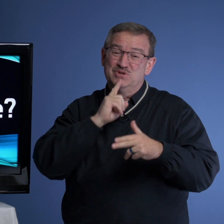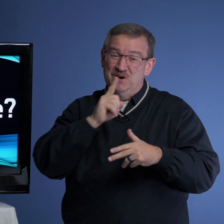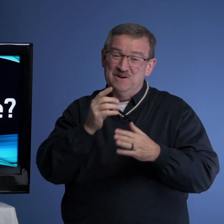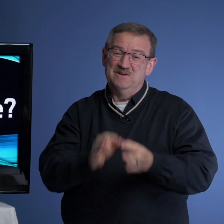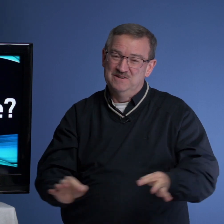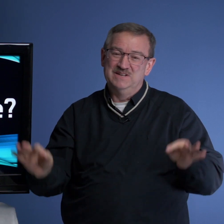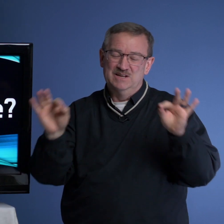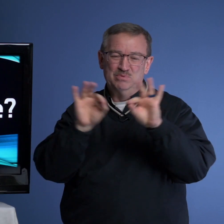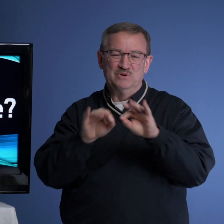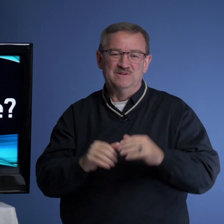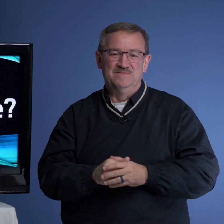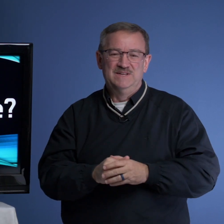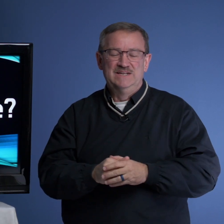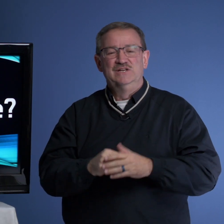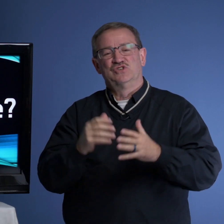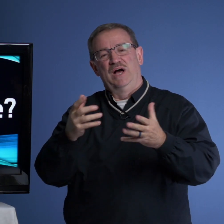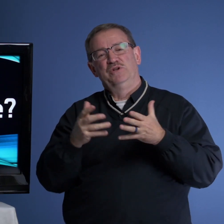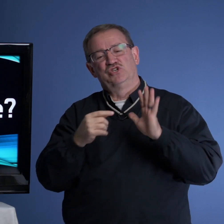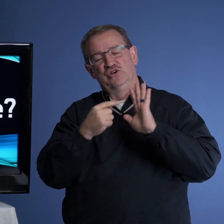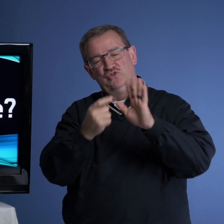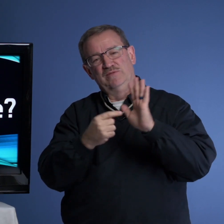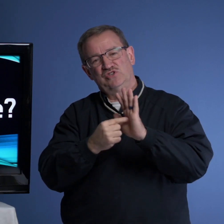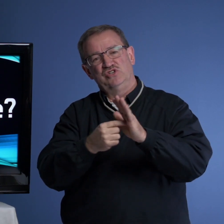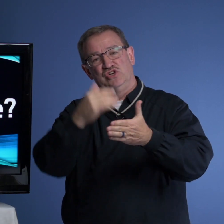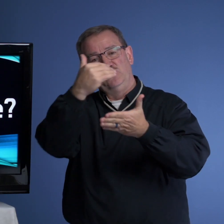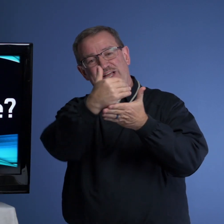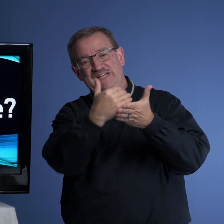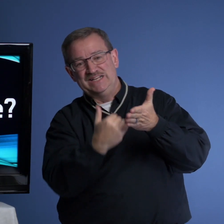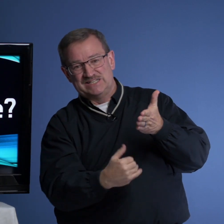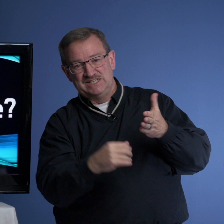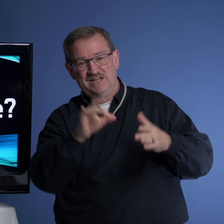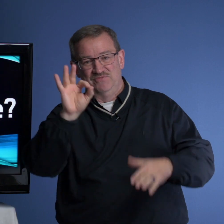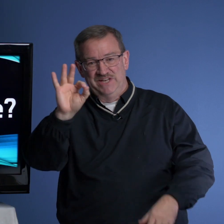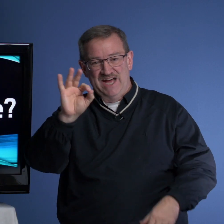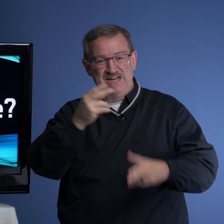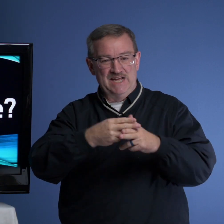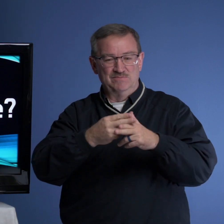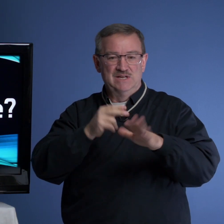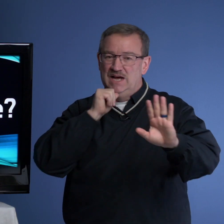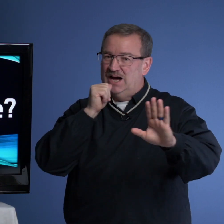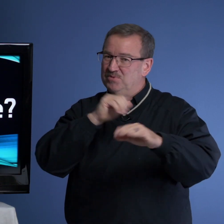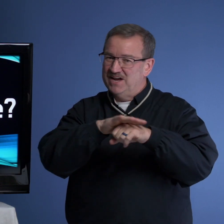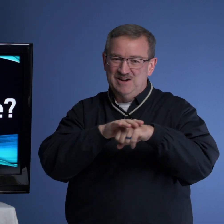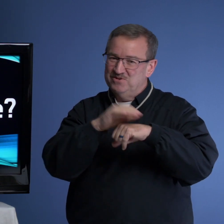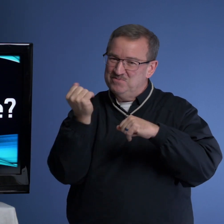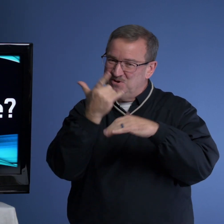are important. So I want to show you, I'm just going to show you a list of the nine names. I will not cover them all